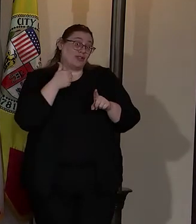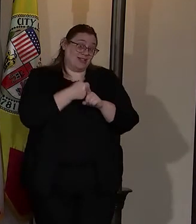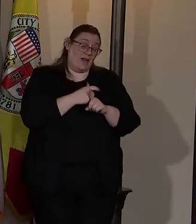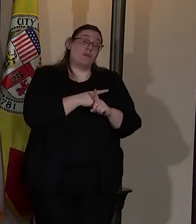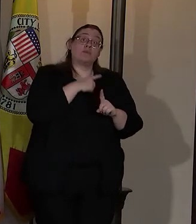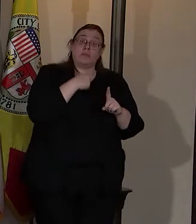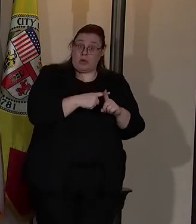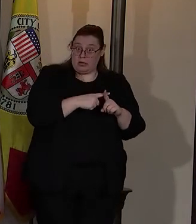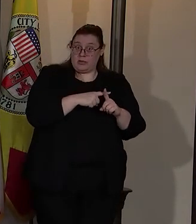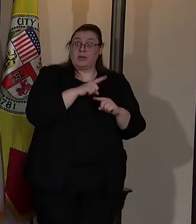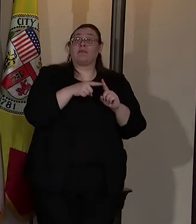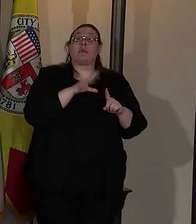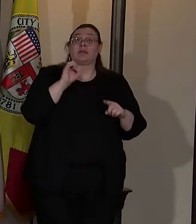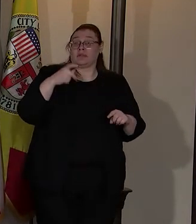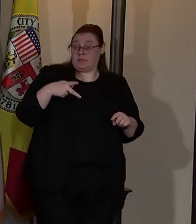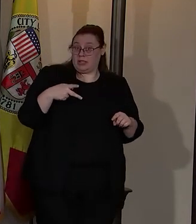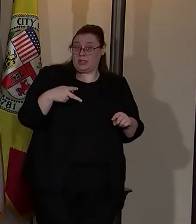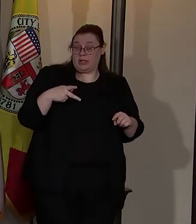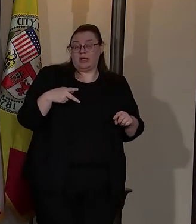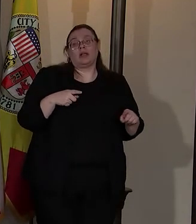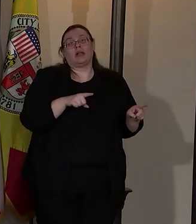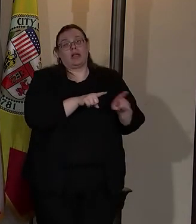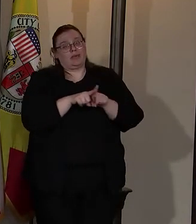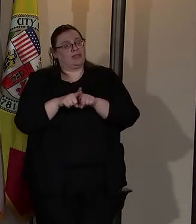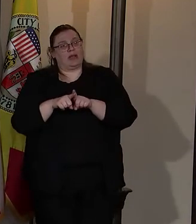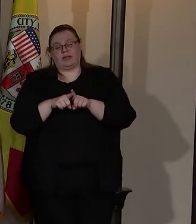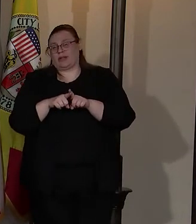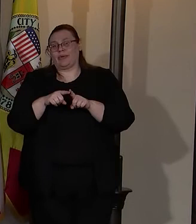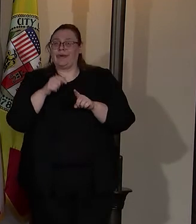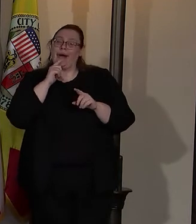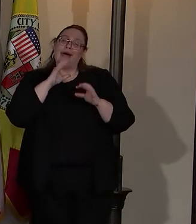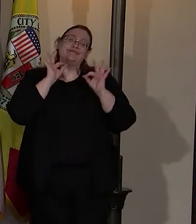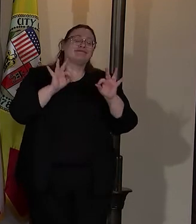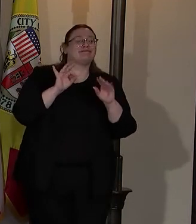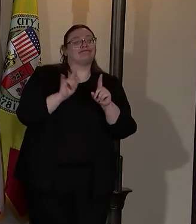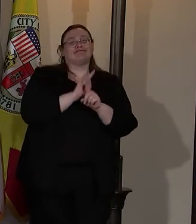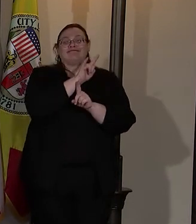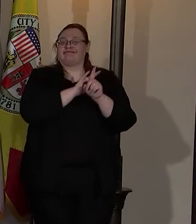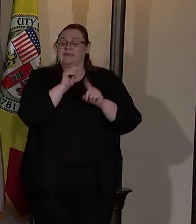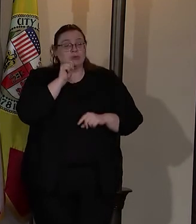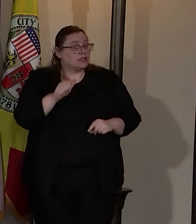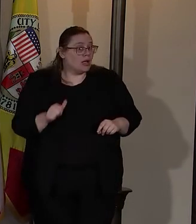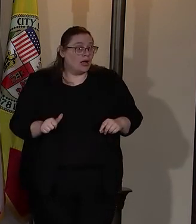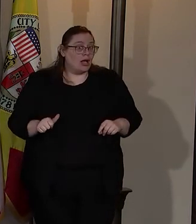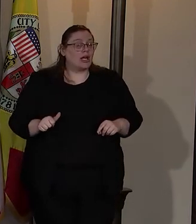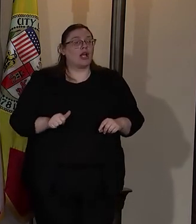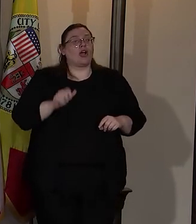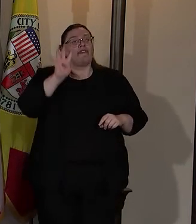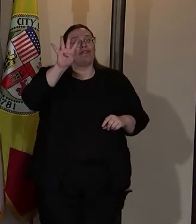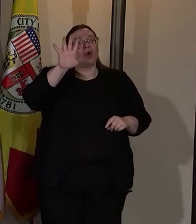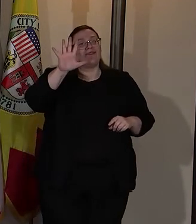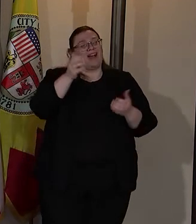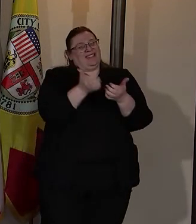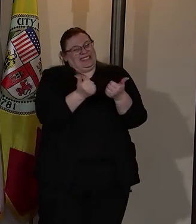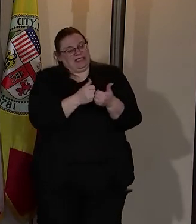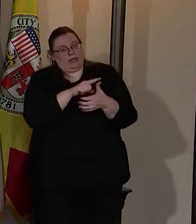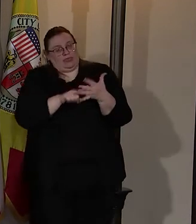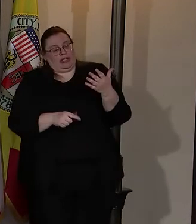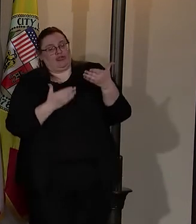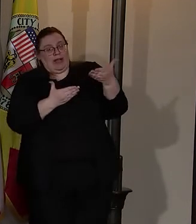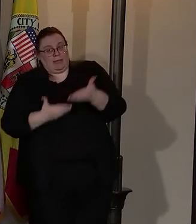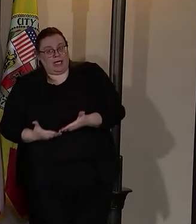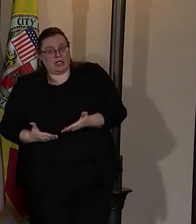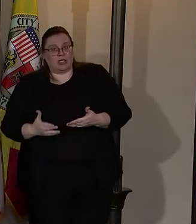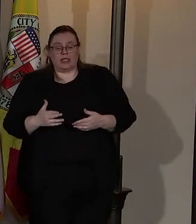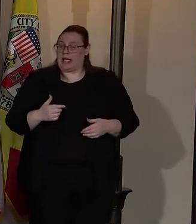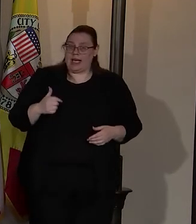about CSP, it also was not a love letter. There are 45 separate recommendations and no,